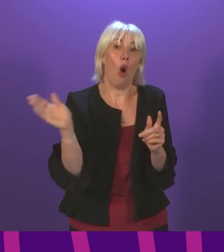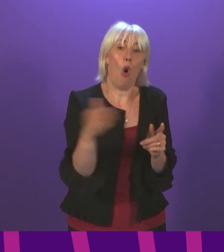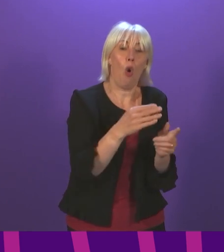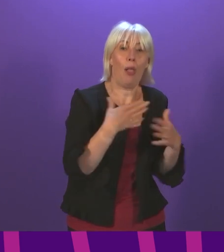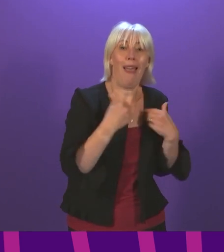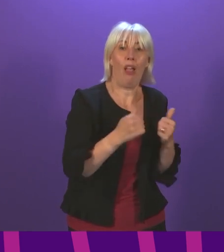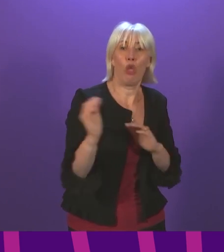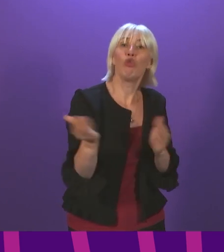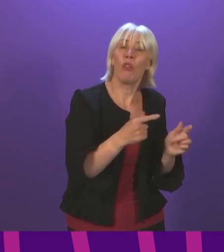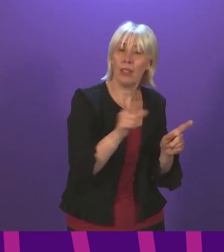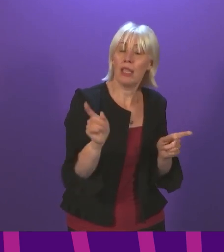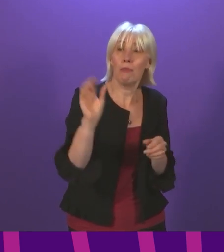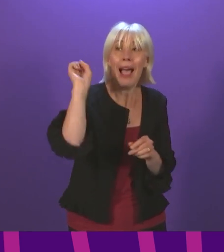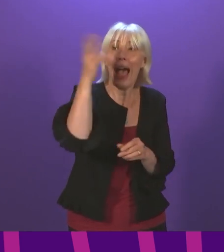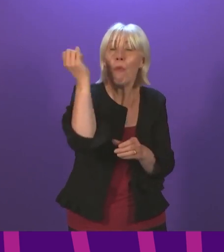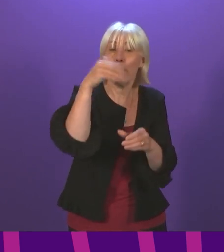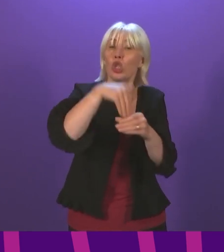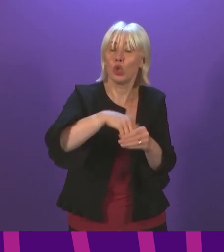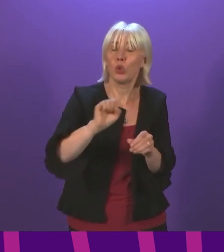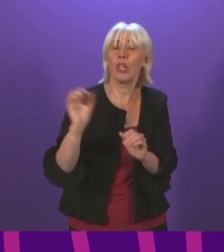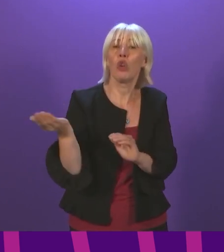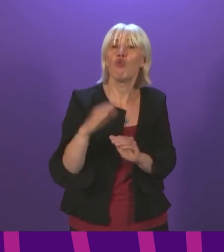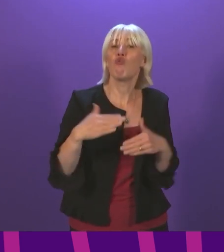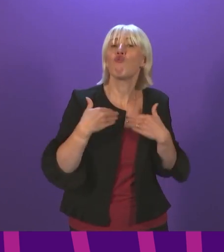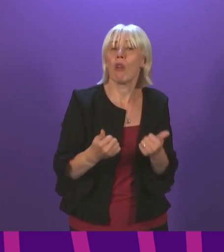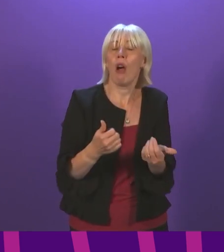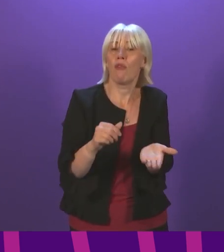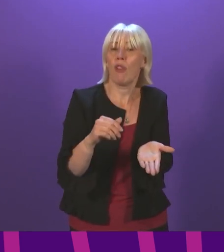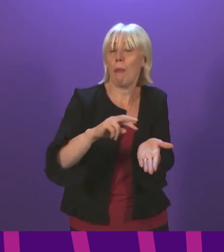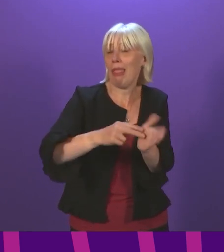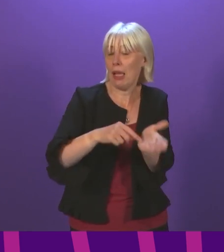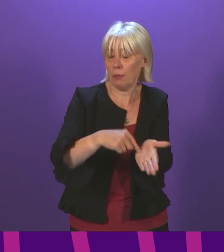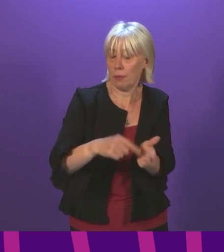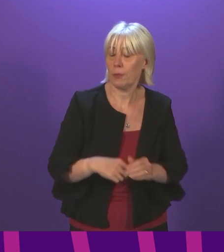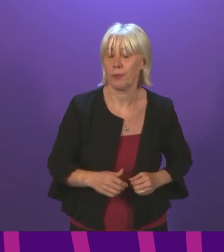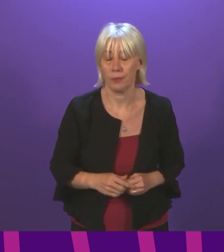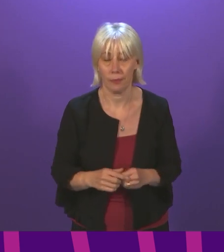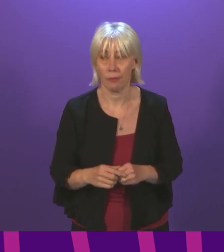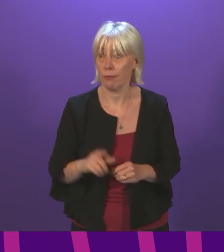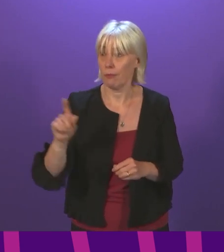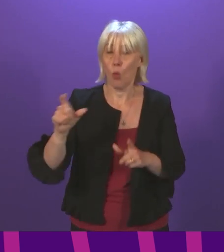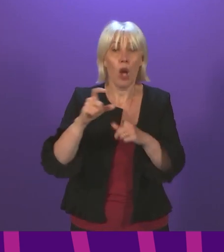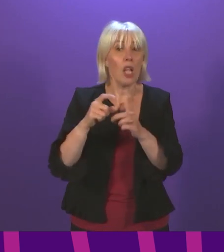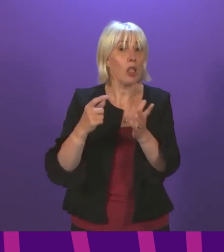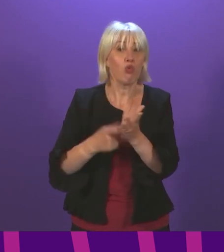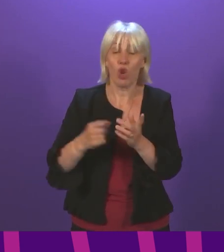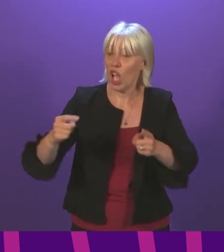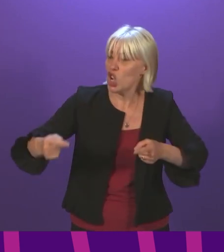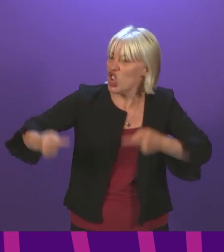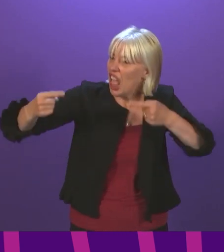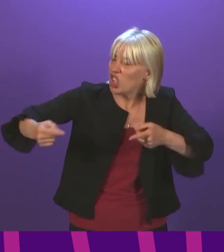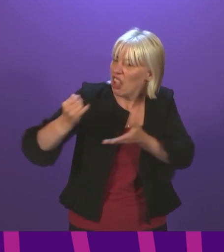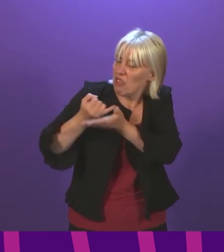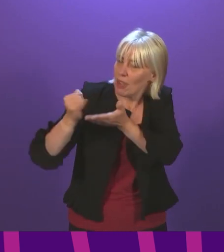across the country. I don't challenge any of what Douglas Ross is saying in terms of there are